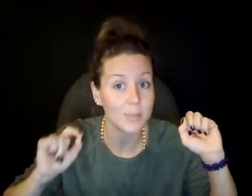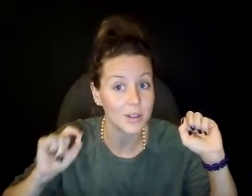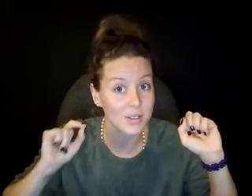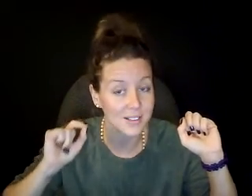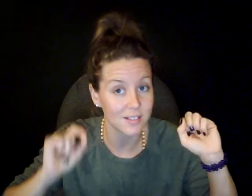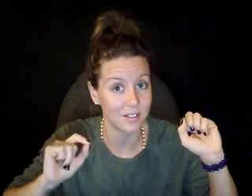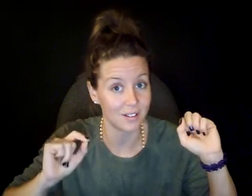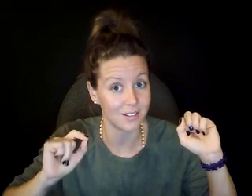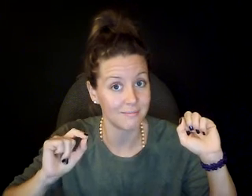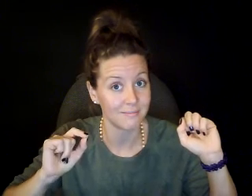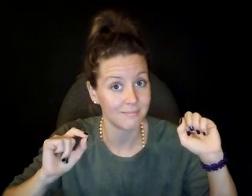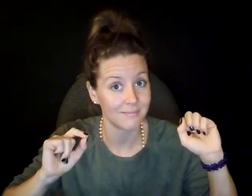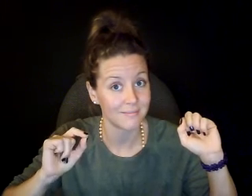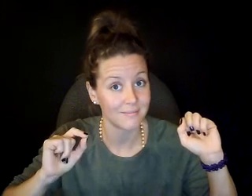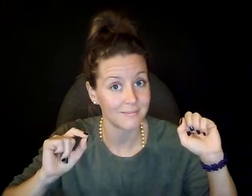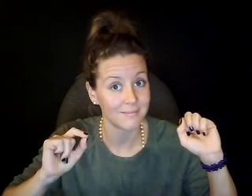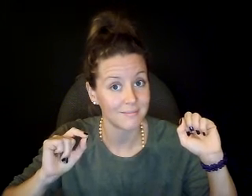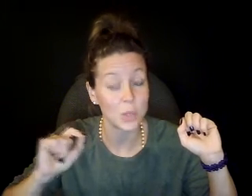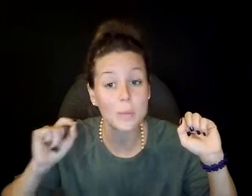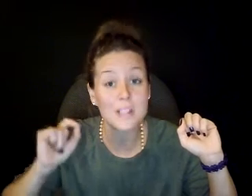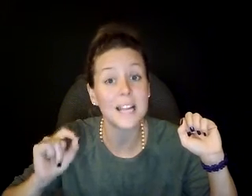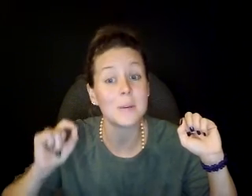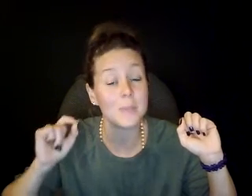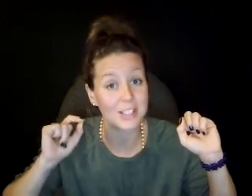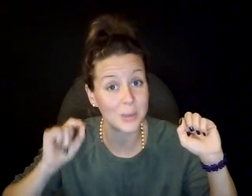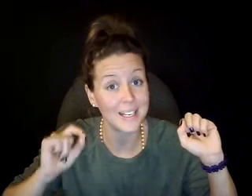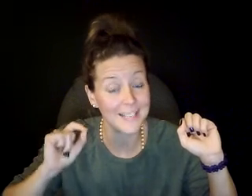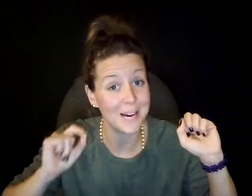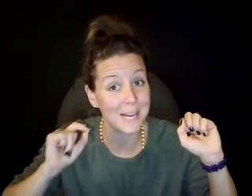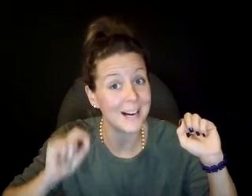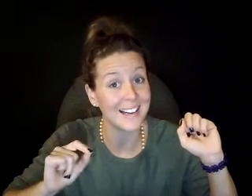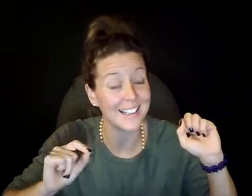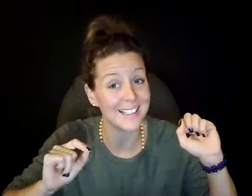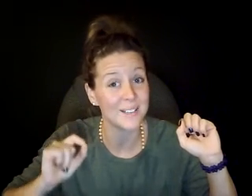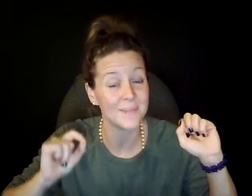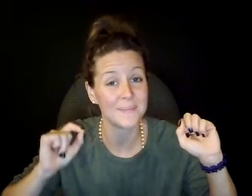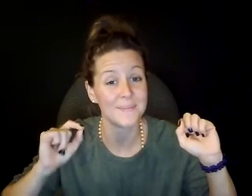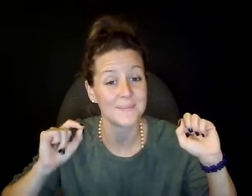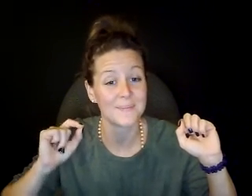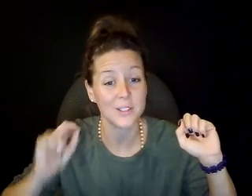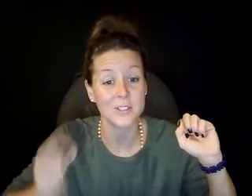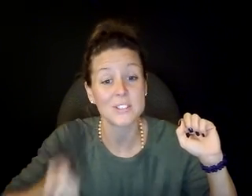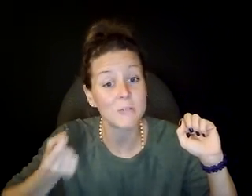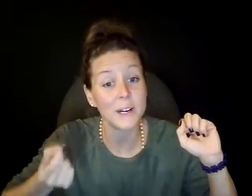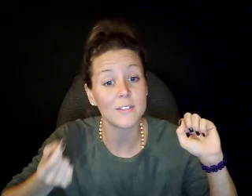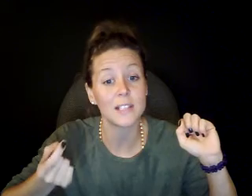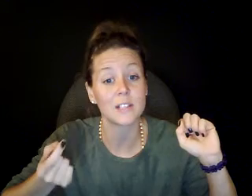brothers and sisters. You are beside me because you are in my mind. And so this is very, very literal